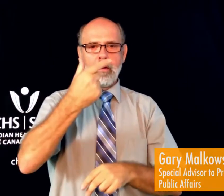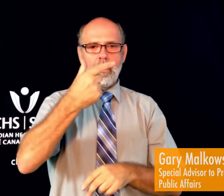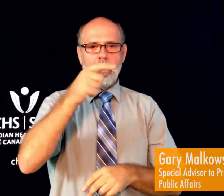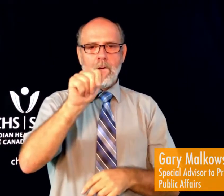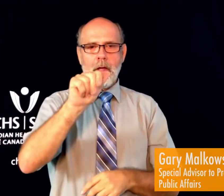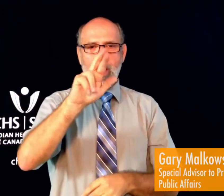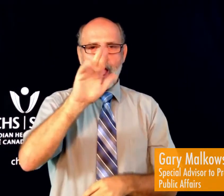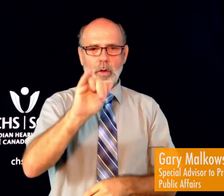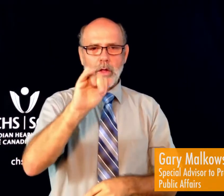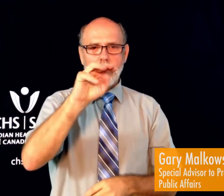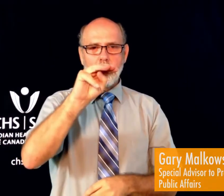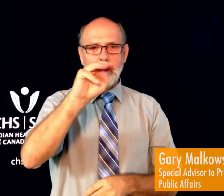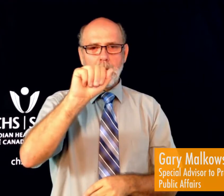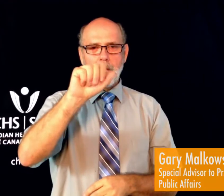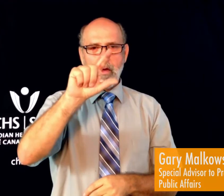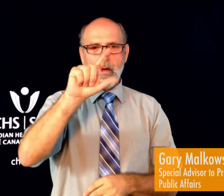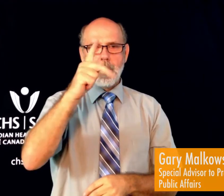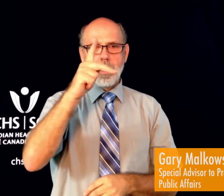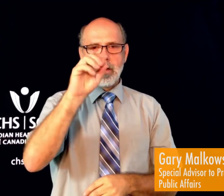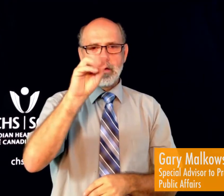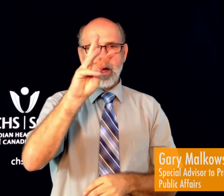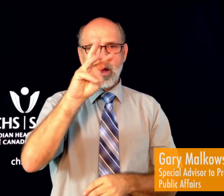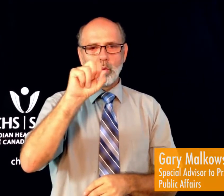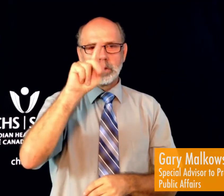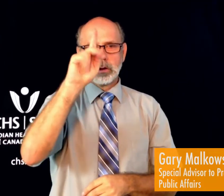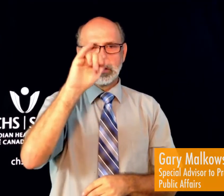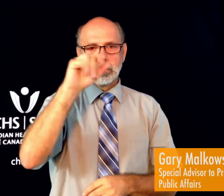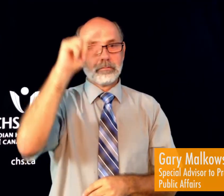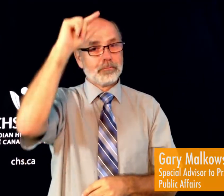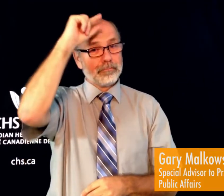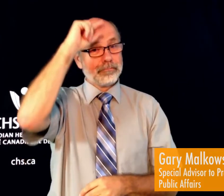Hello, my name is Gary Malkowski,